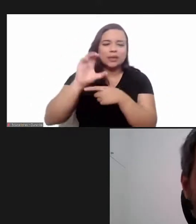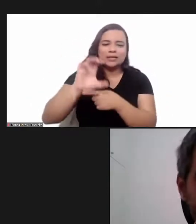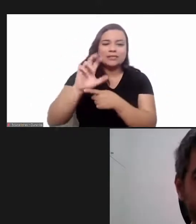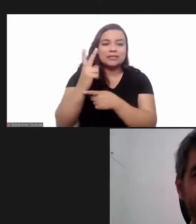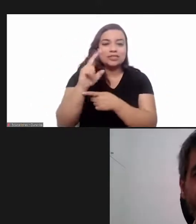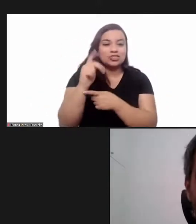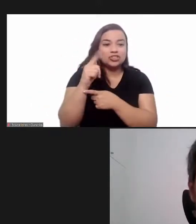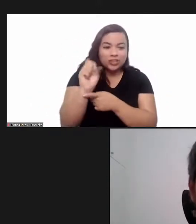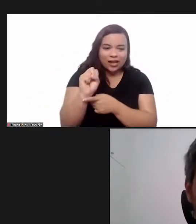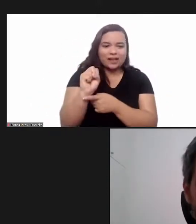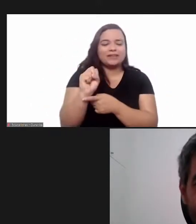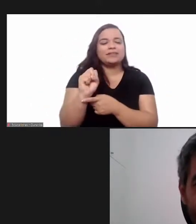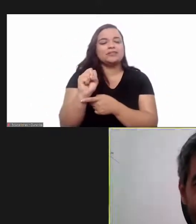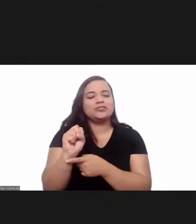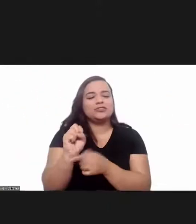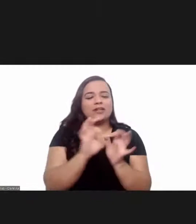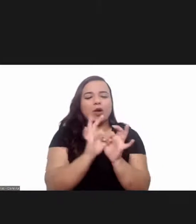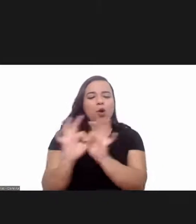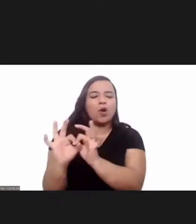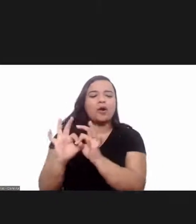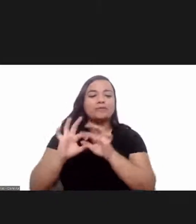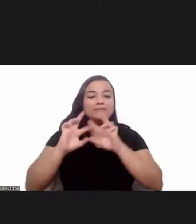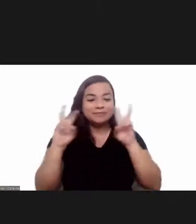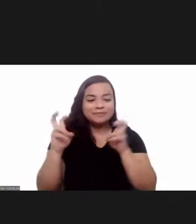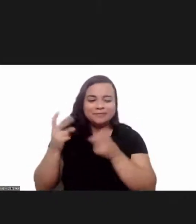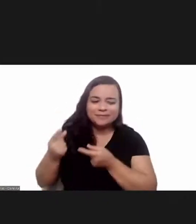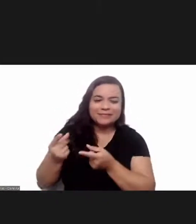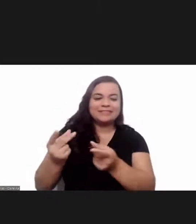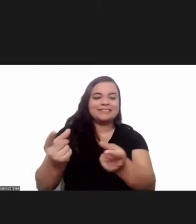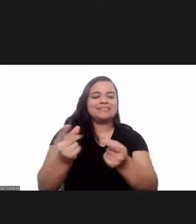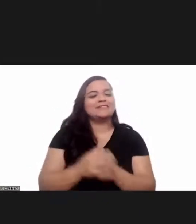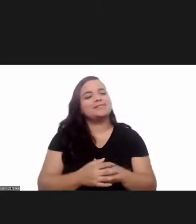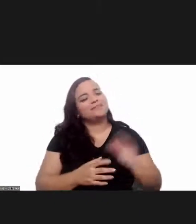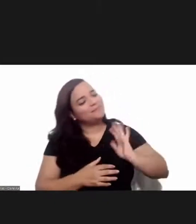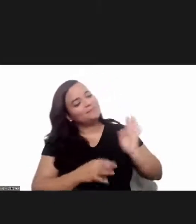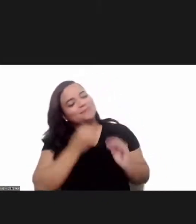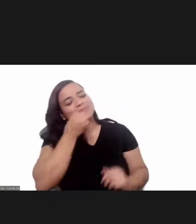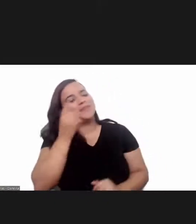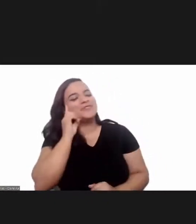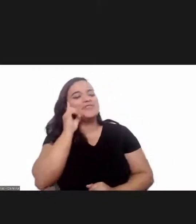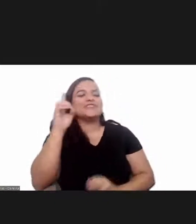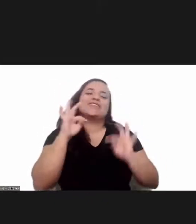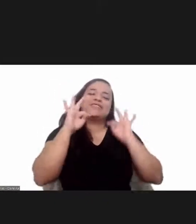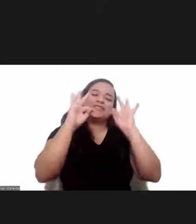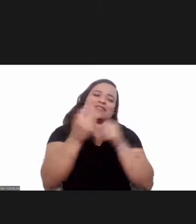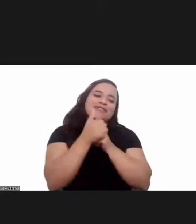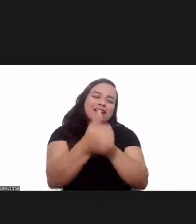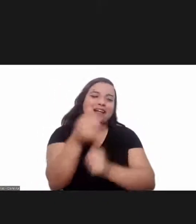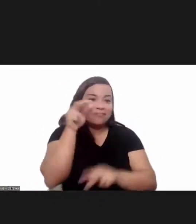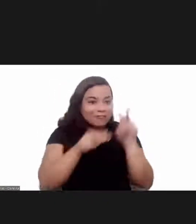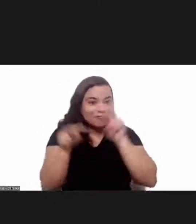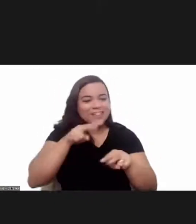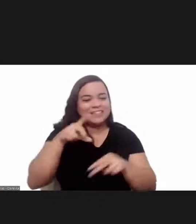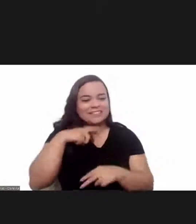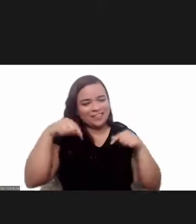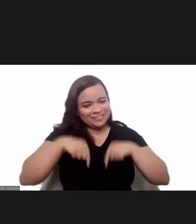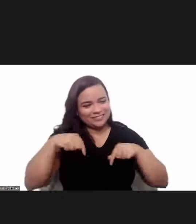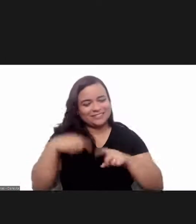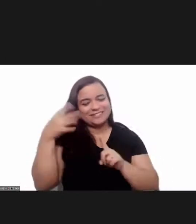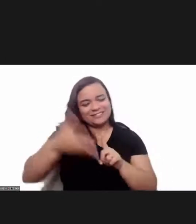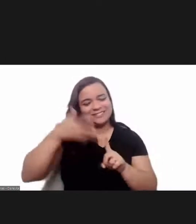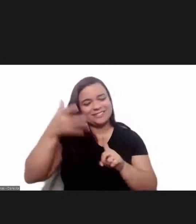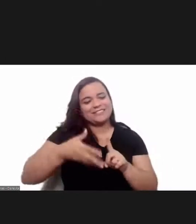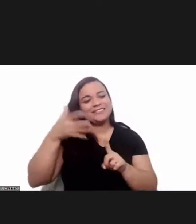long-standing tradition and collaboration good morning one and all who are attending here this